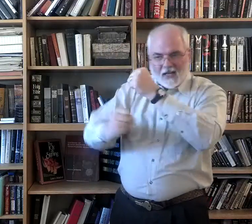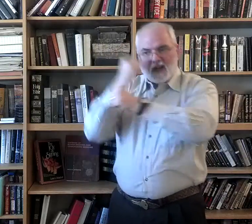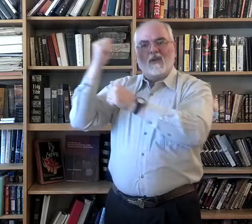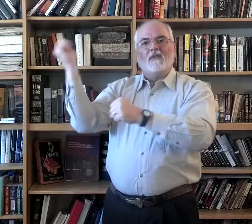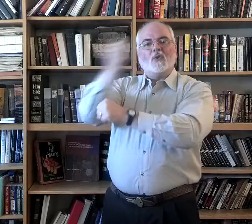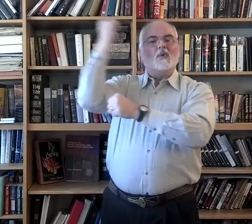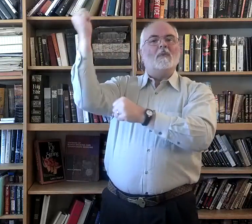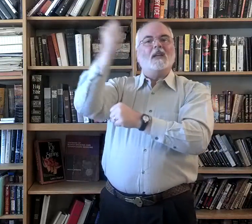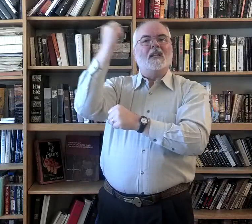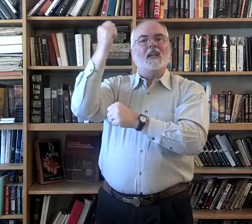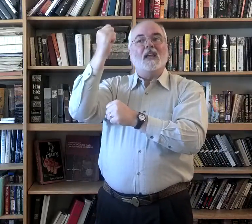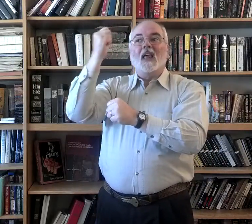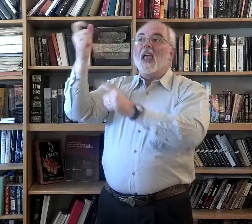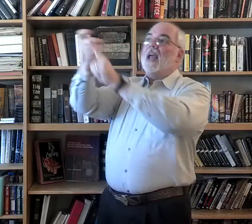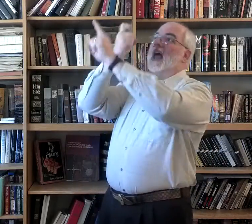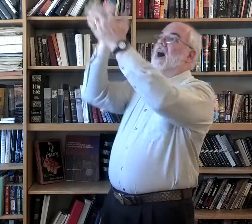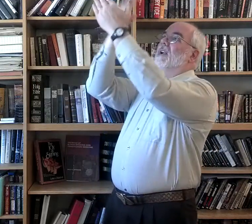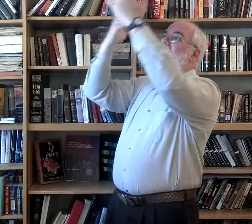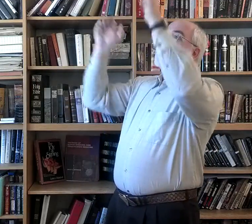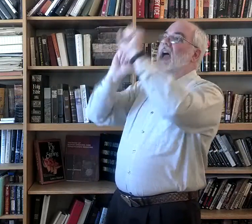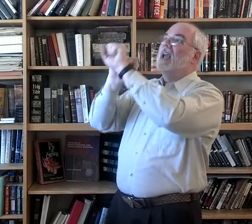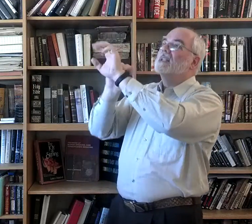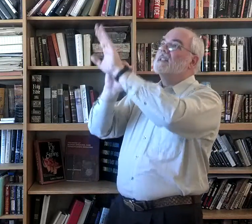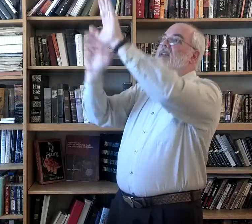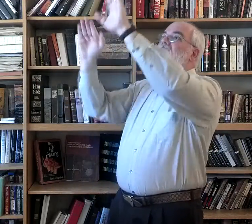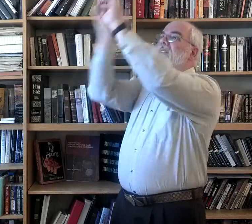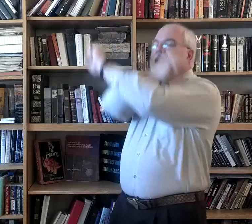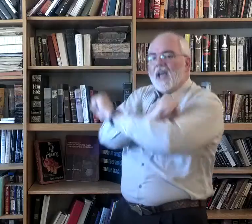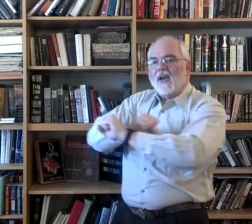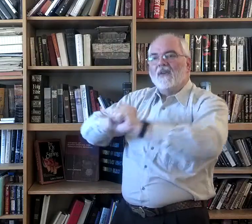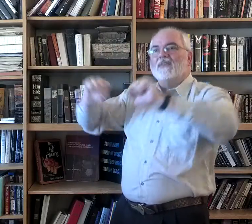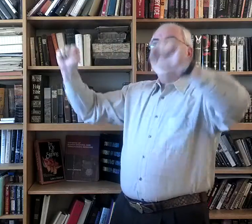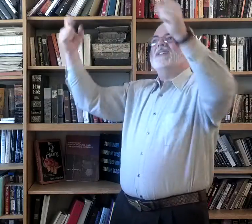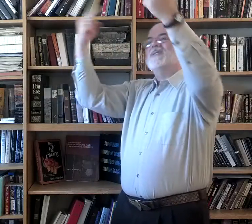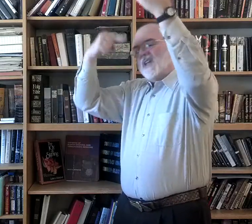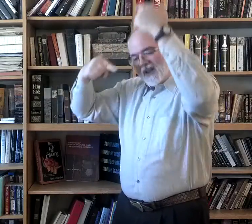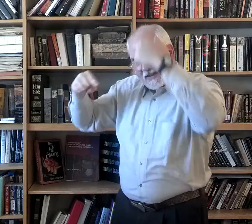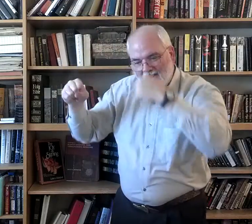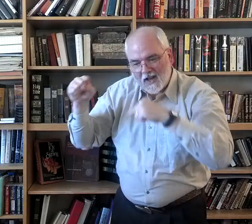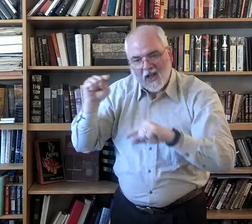year of jubilee, and out of Zion's hill, salvation comes.